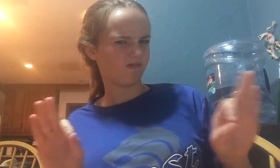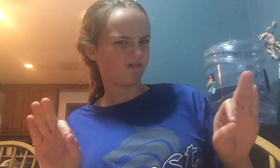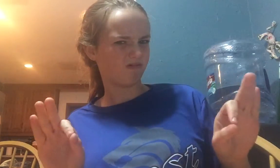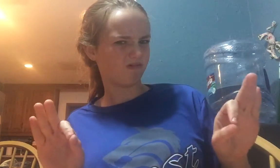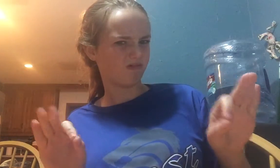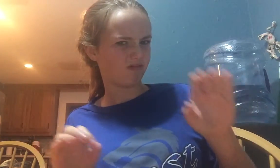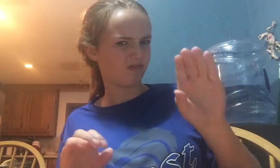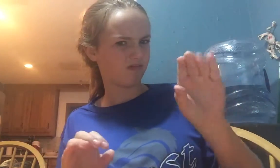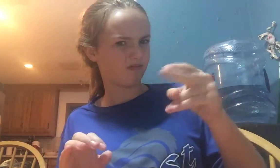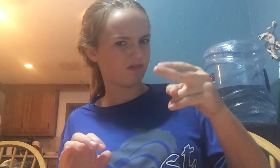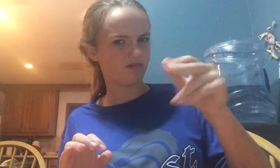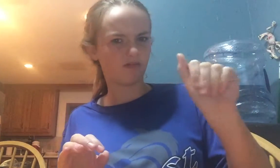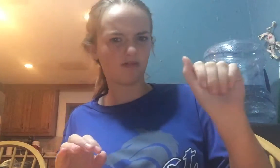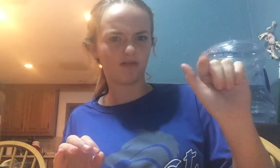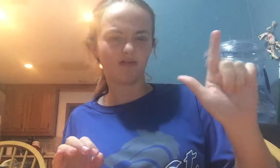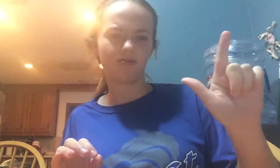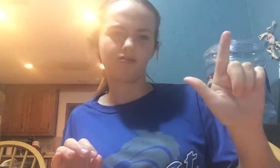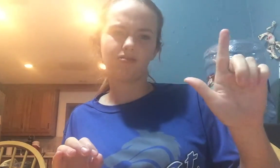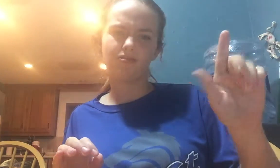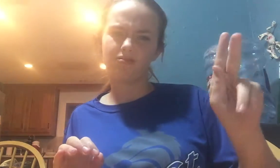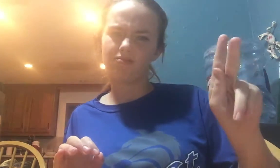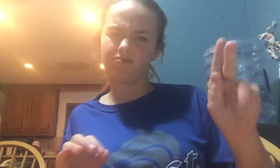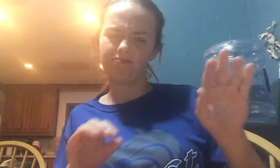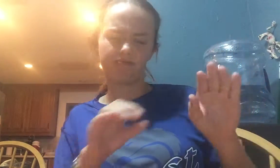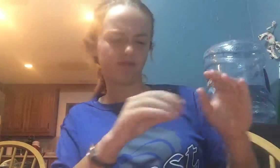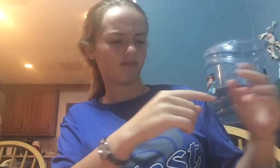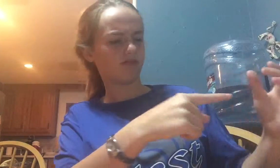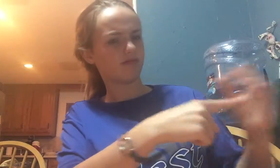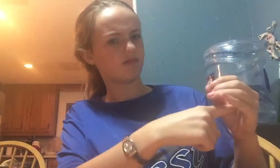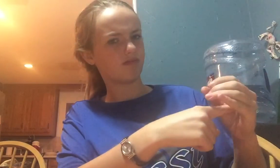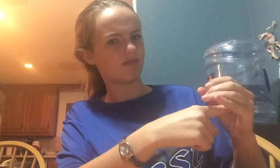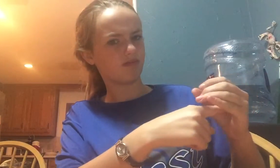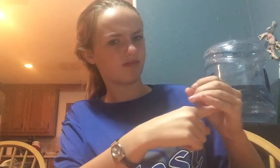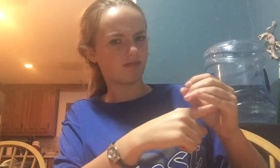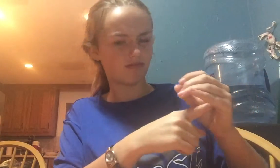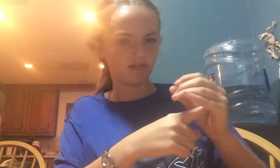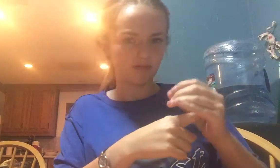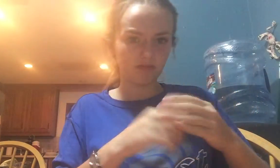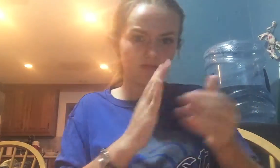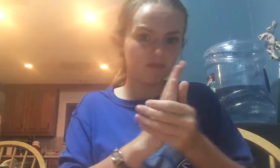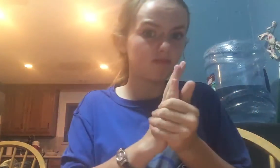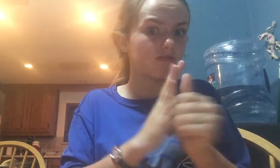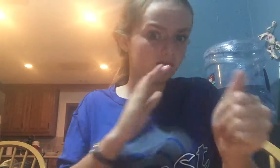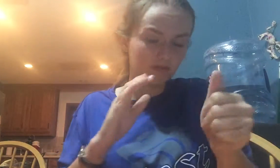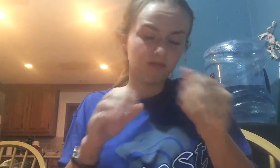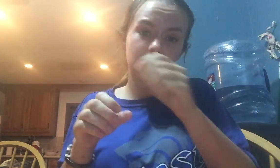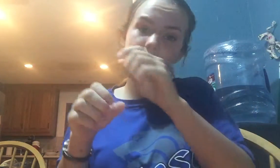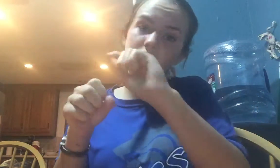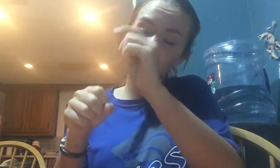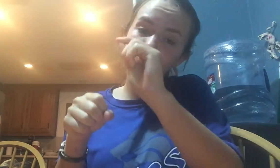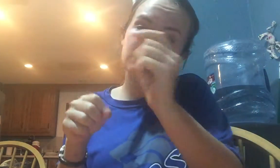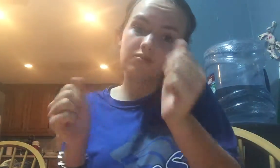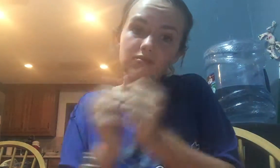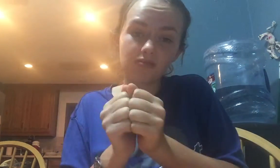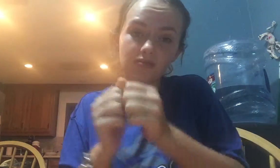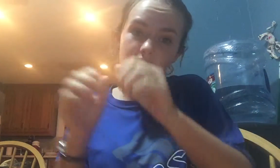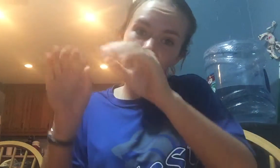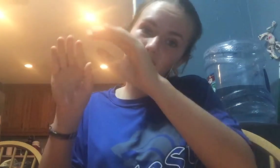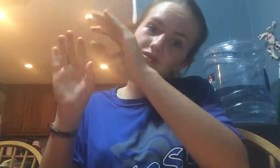She would take chalk and put chalk in the end. She was so skilled at writing with that pole. She could write a sentence